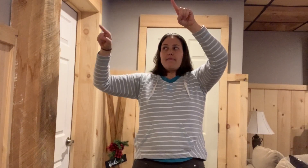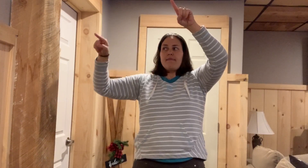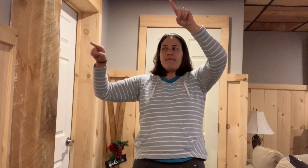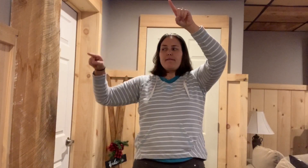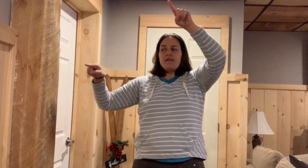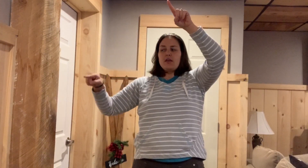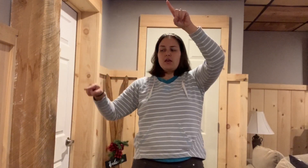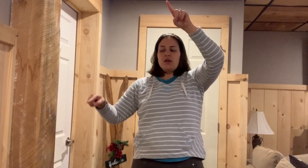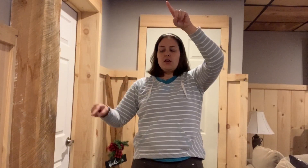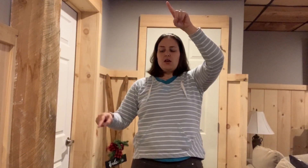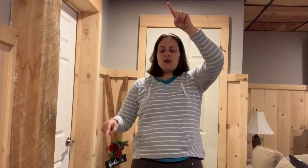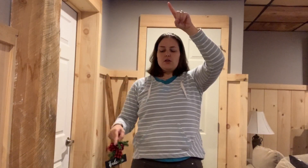Yeah.